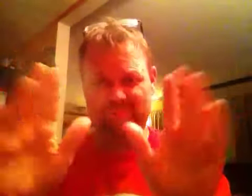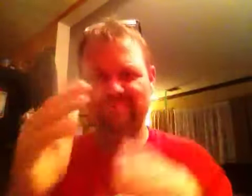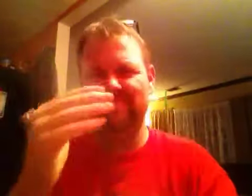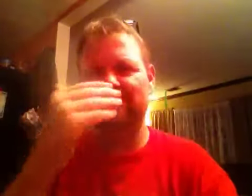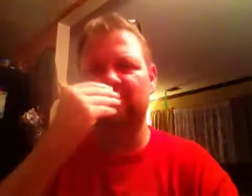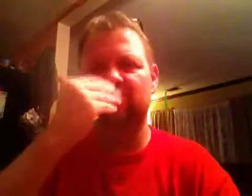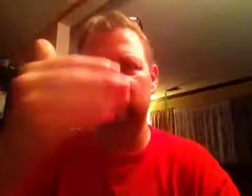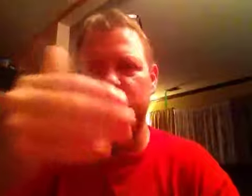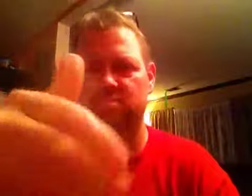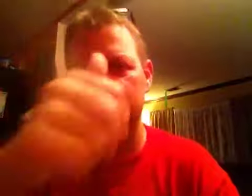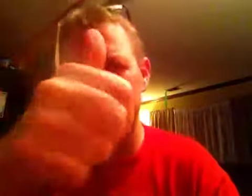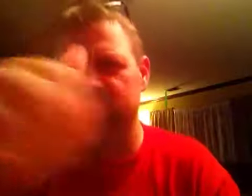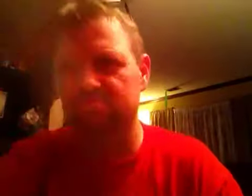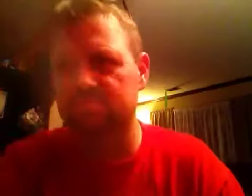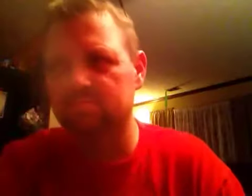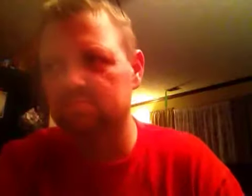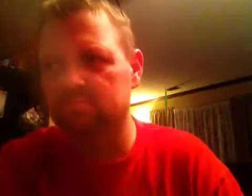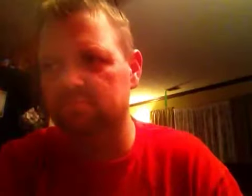Why are we stopping? Last chance.